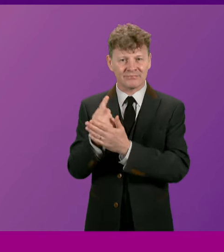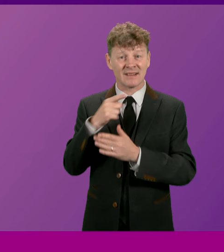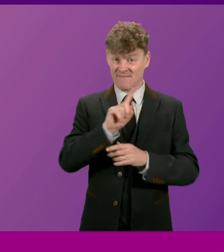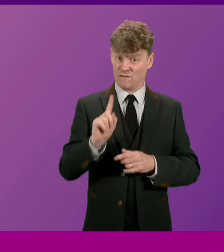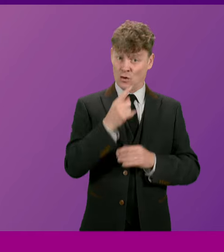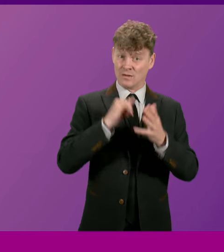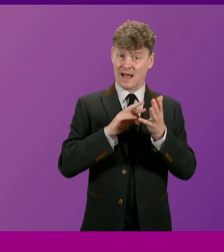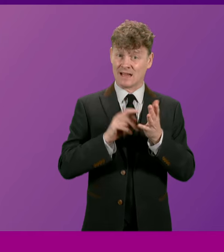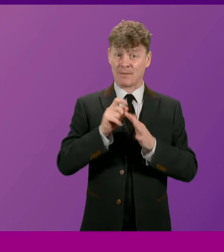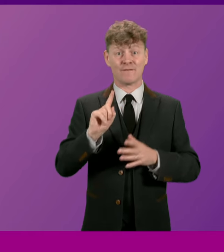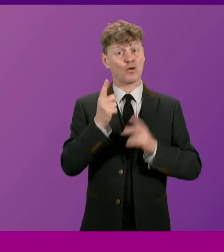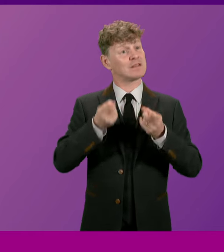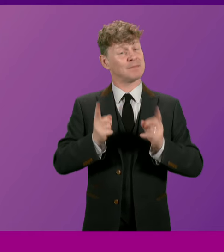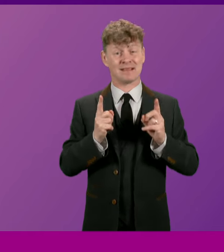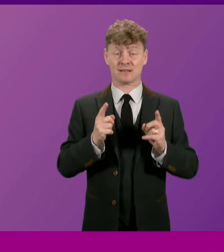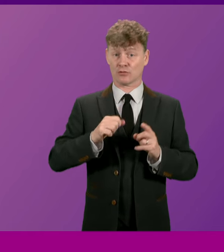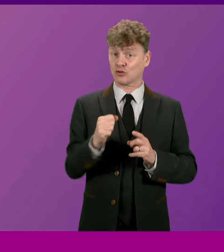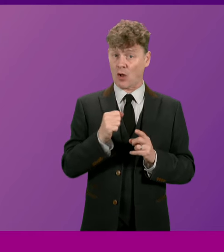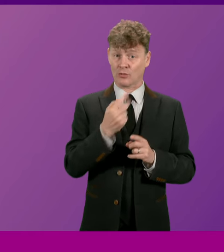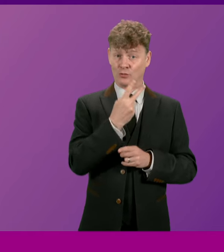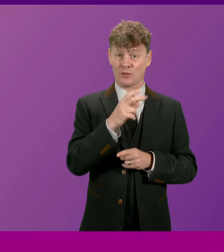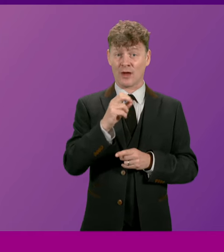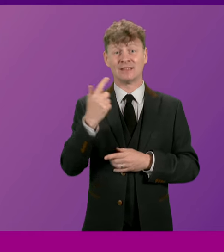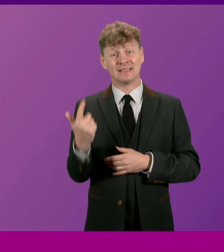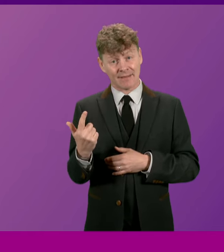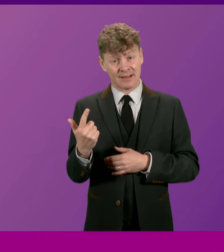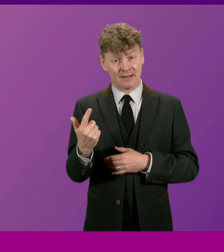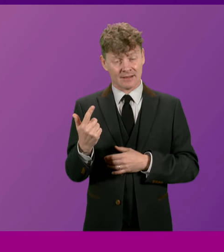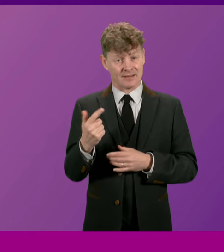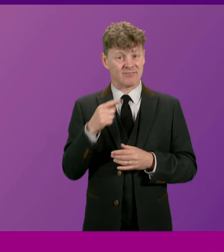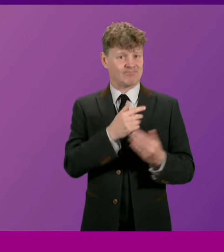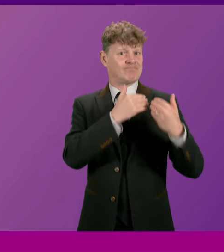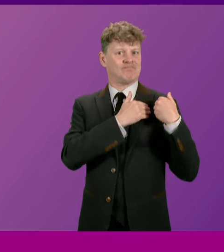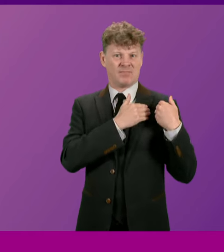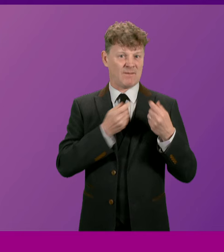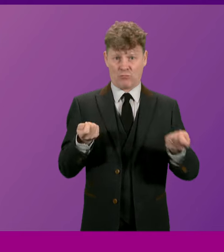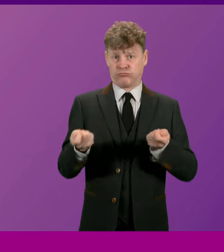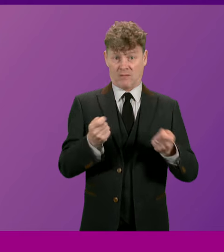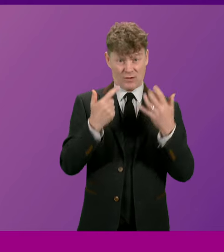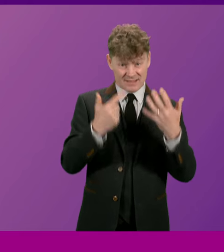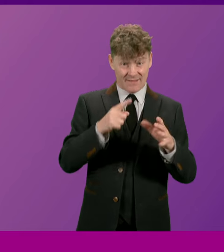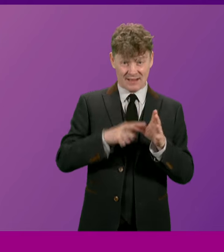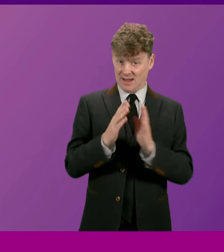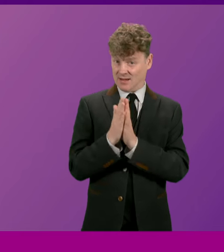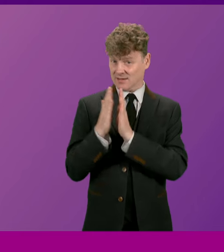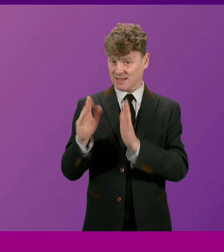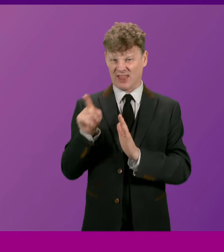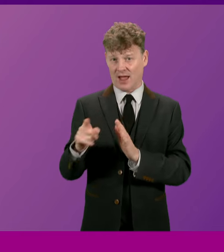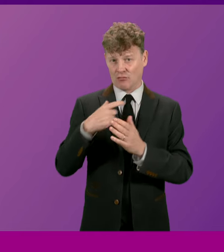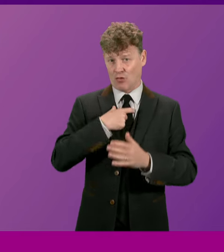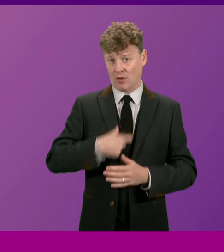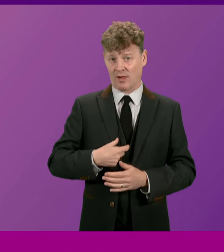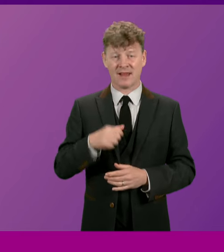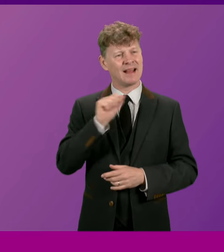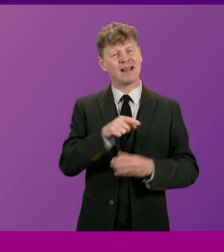SNP First Minister of Scotland in 2007, serving in that role for over seven years. He led a